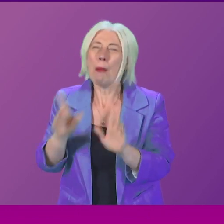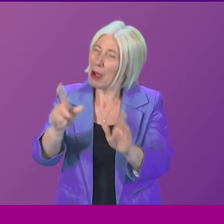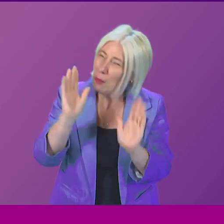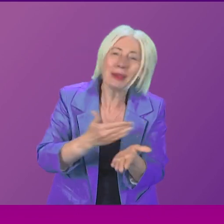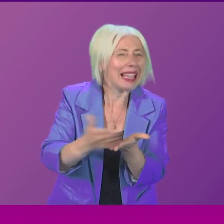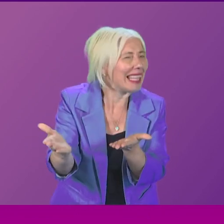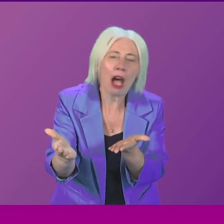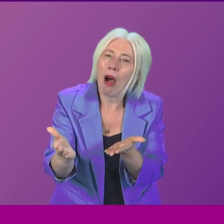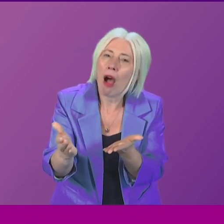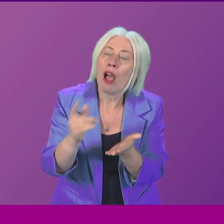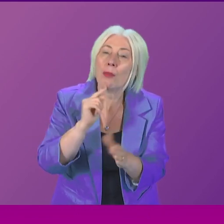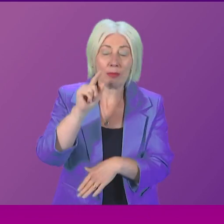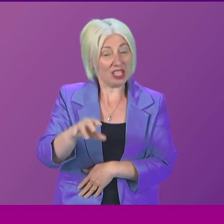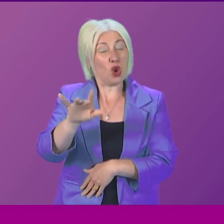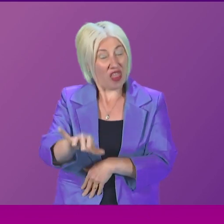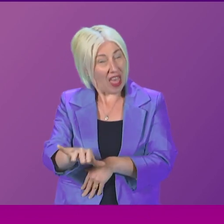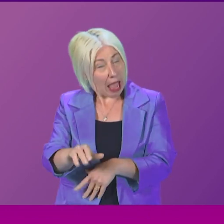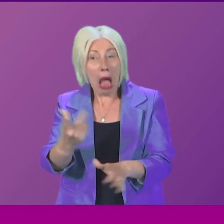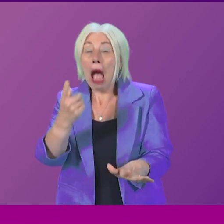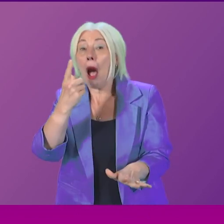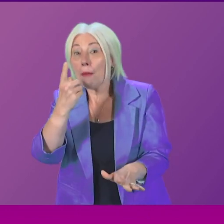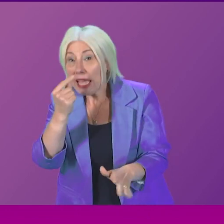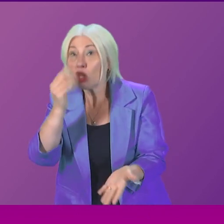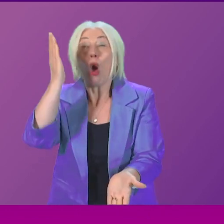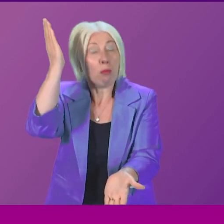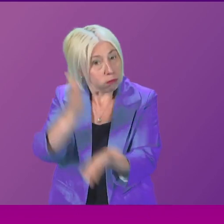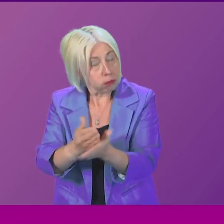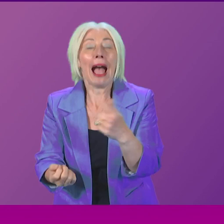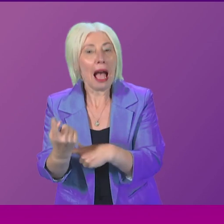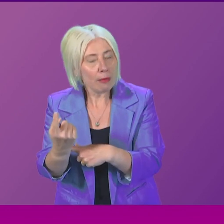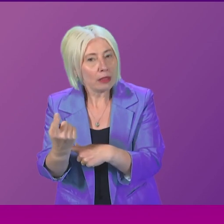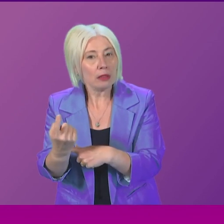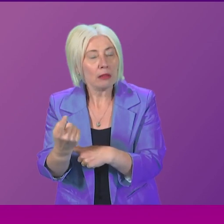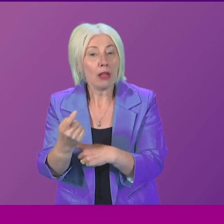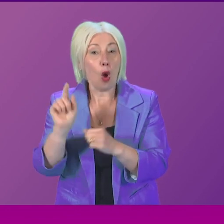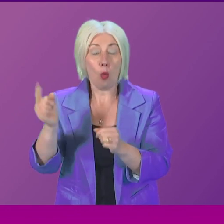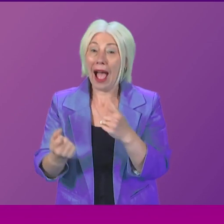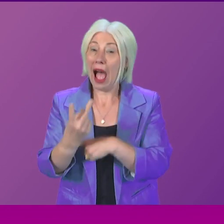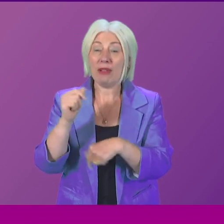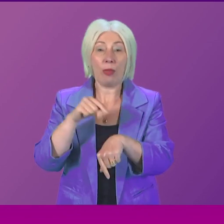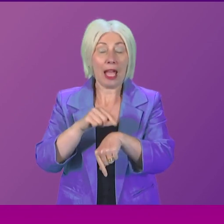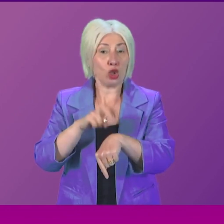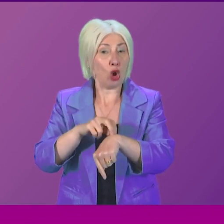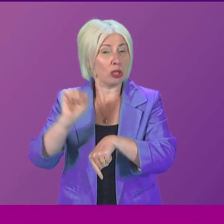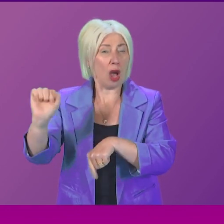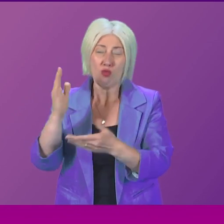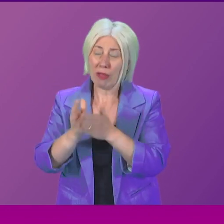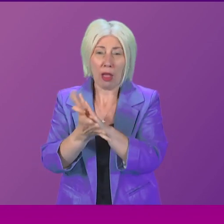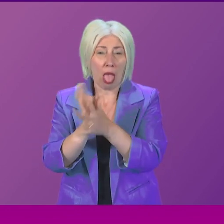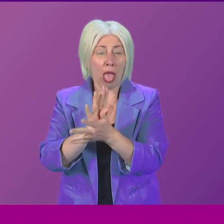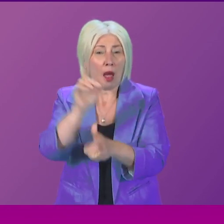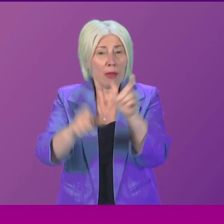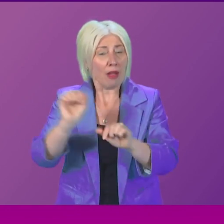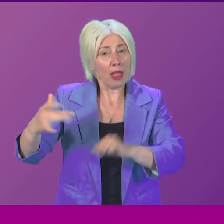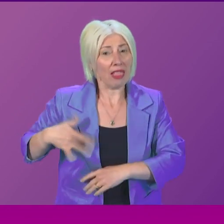He needs to say it is on the table. It is going to happen. The actions of Dr LGML ruined people's lives, but the